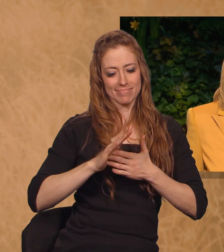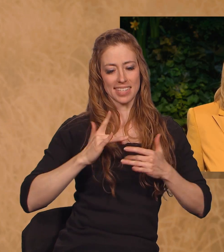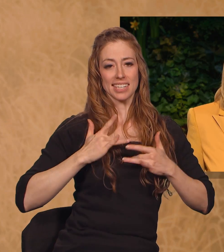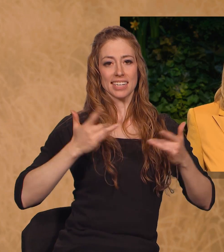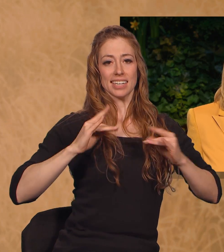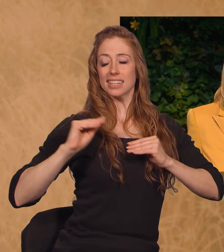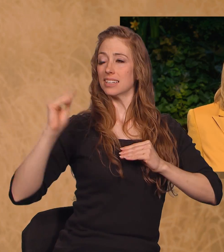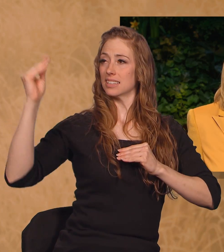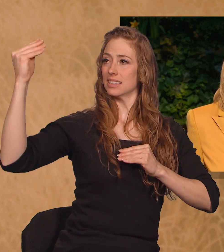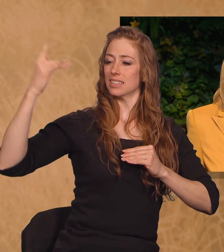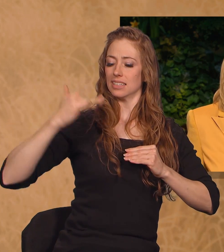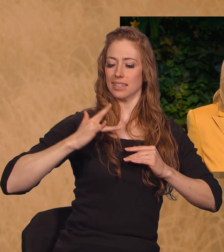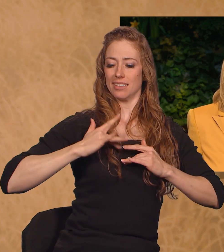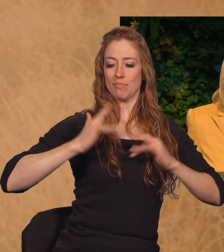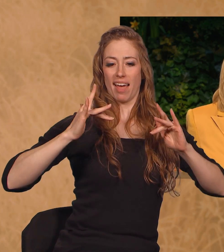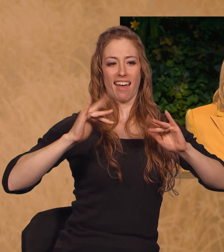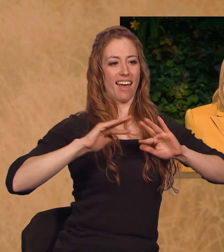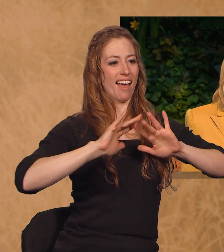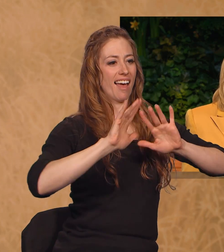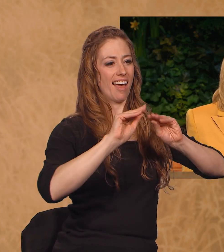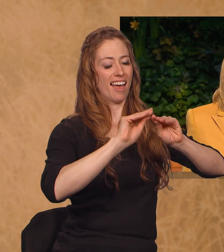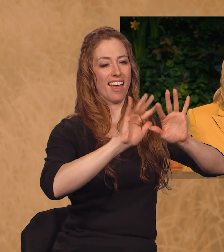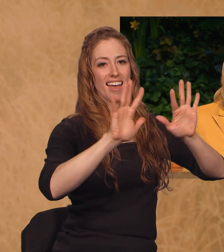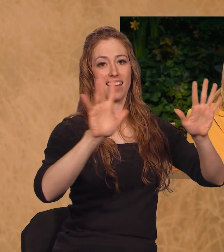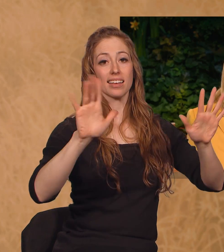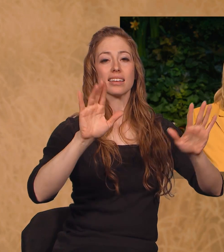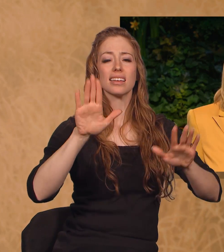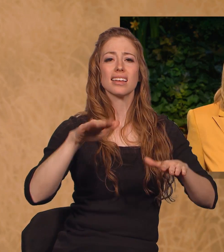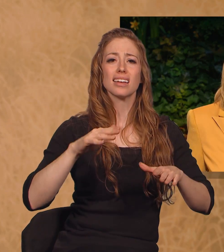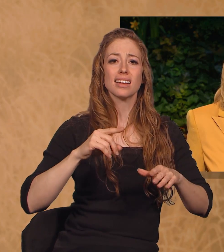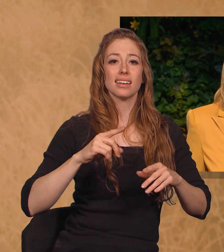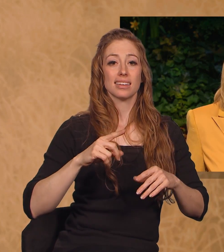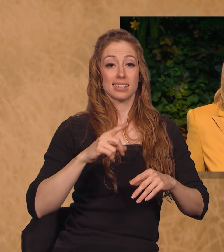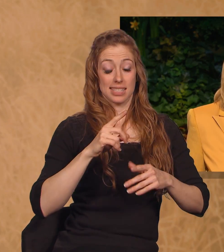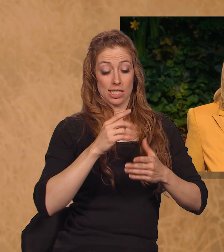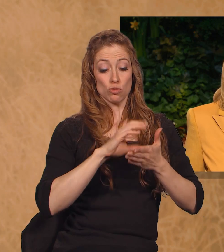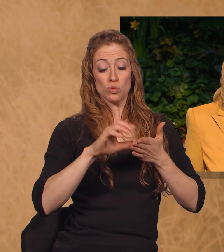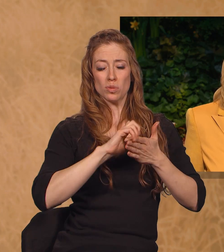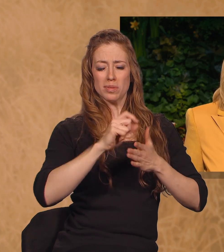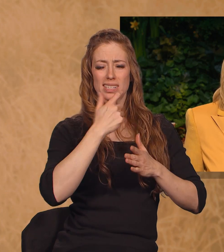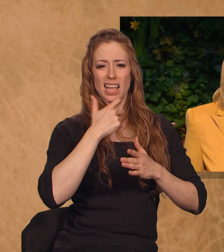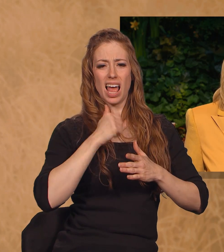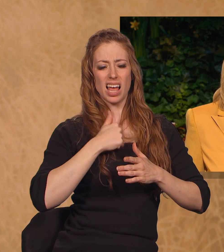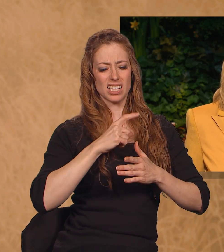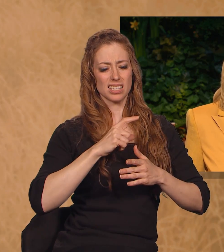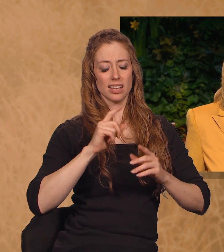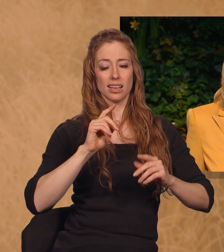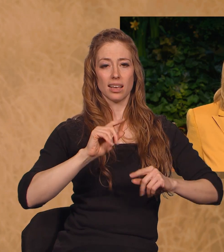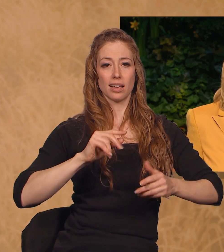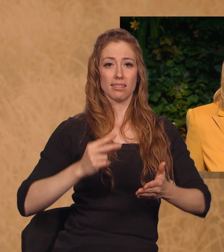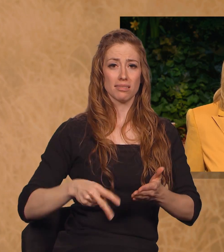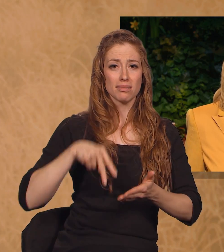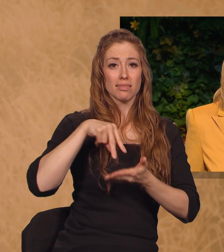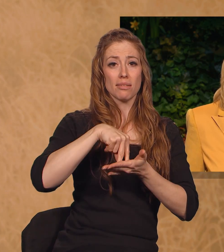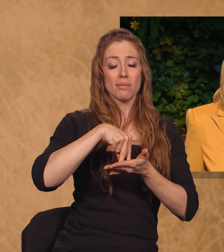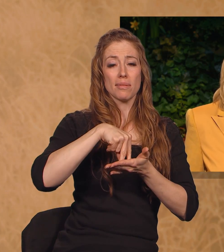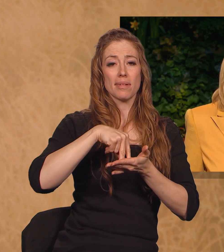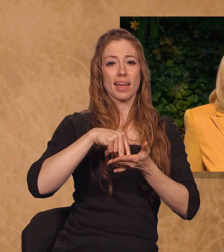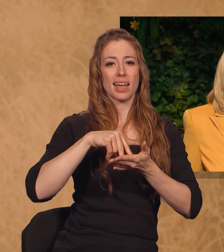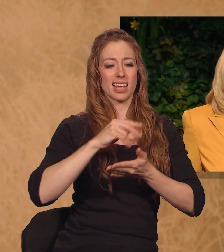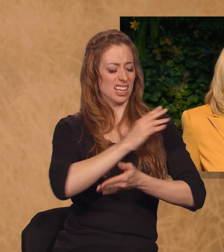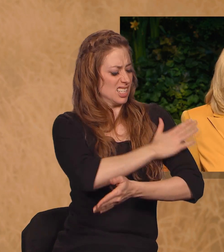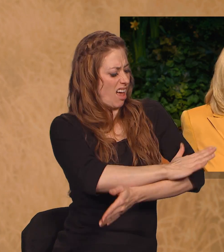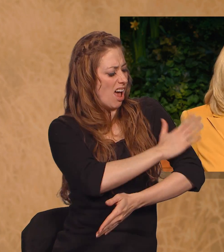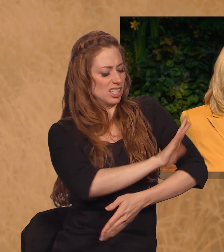the daughters of Zion, awake and arise from the dust, and touch not the evil gift nor the unclean thing.